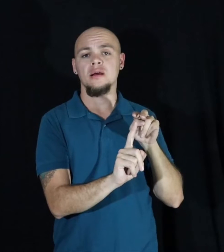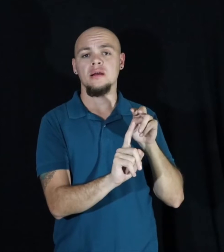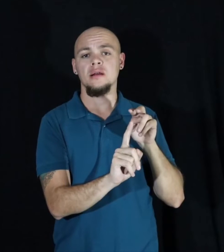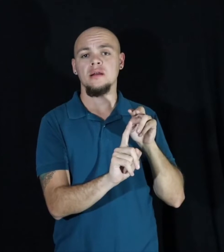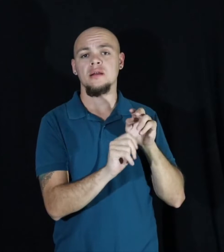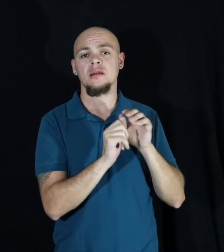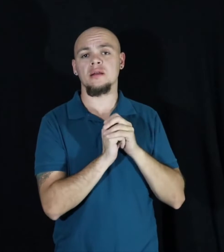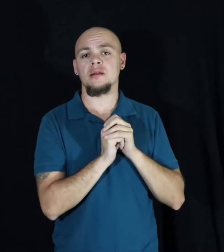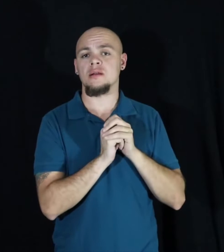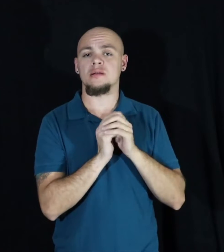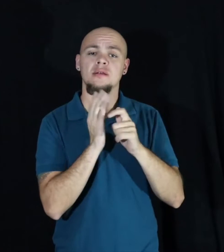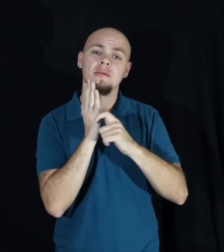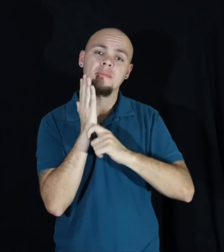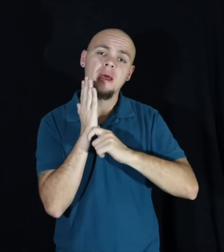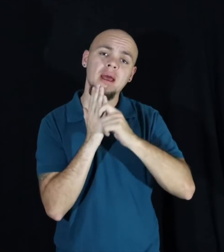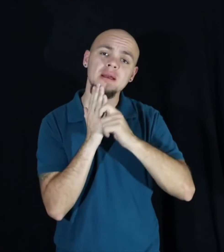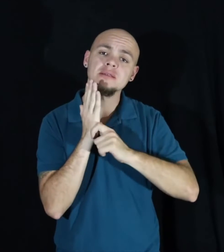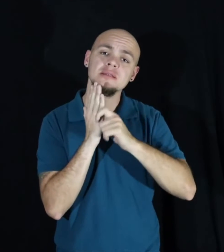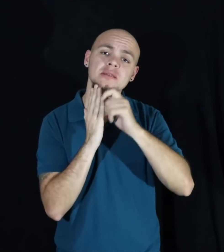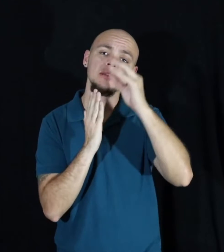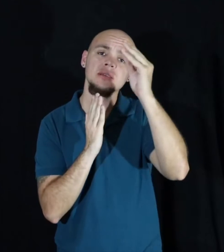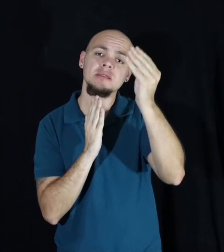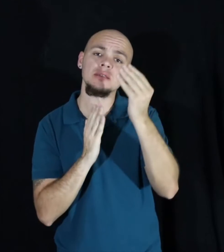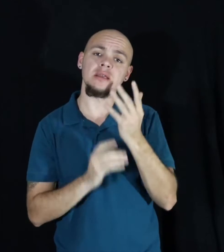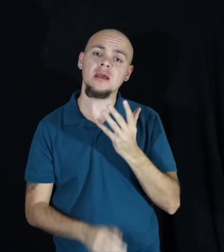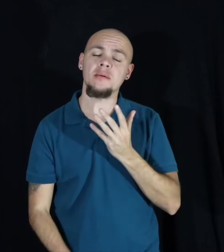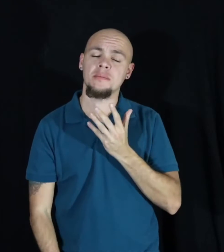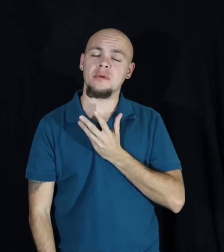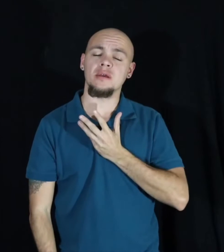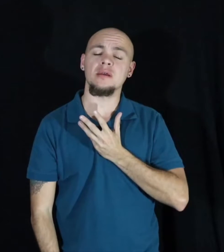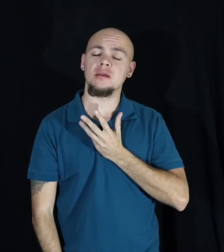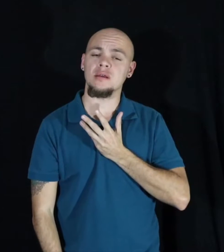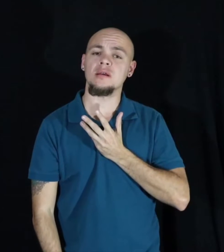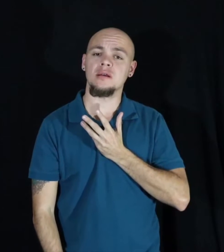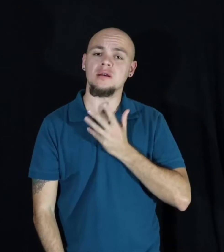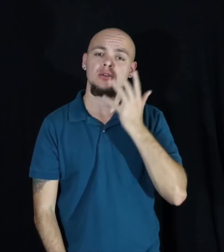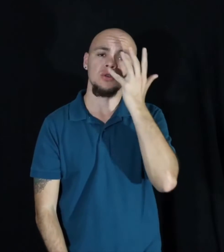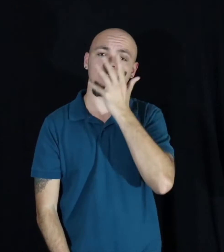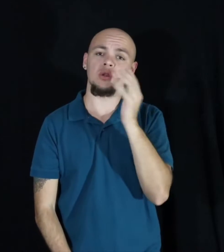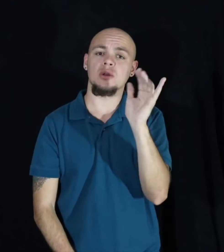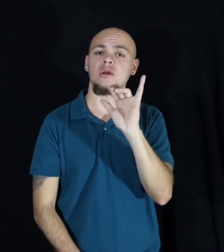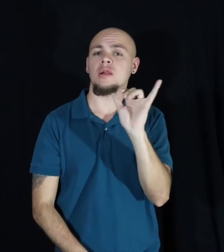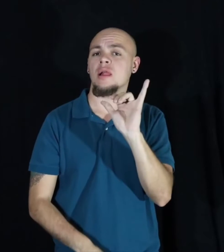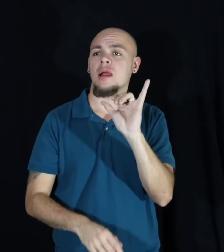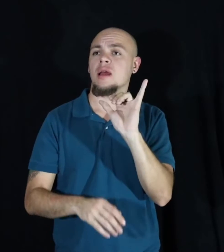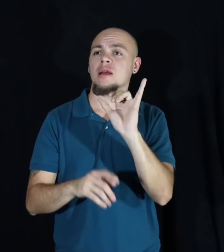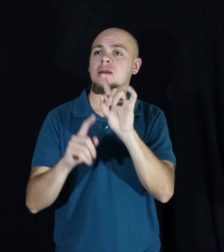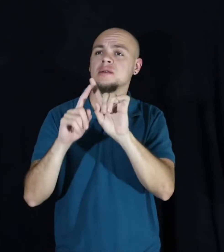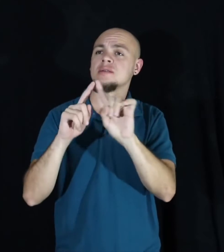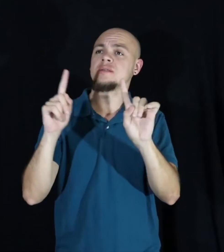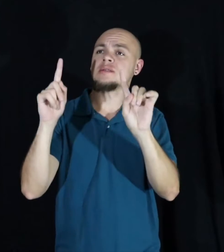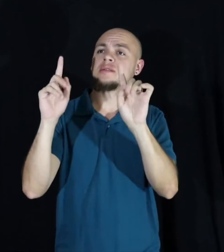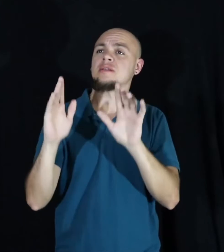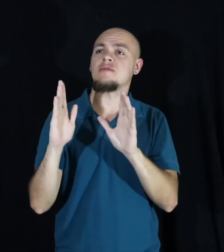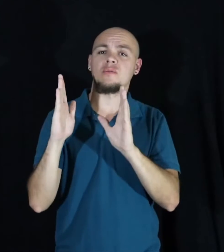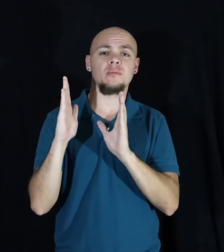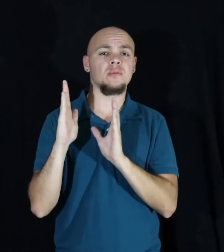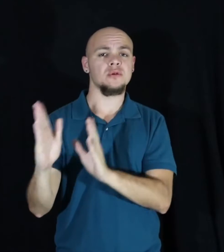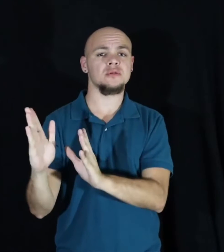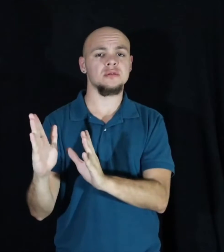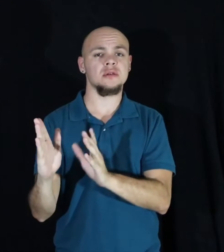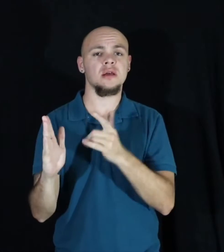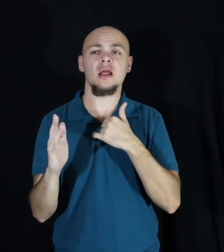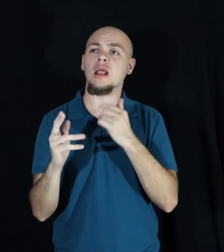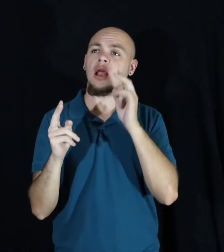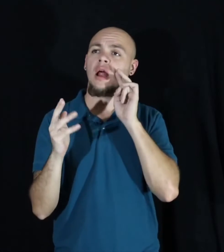The magazine tells me I should look more like somebody else. So I